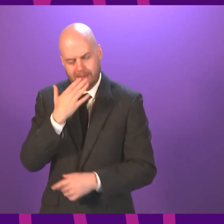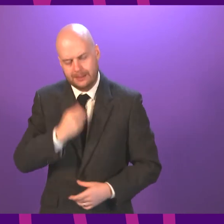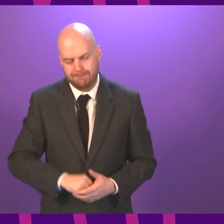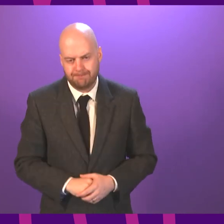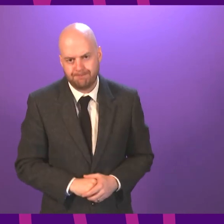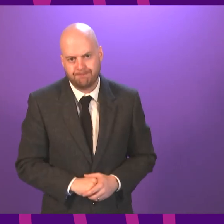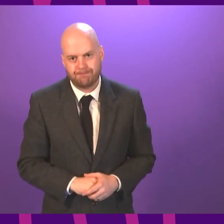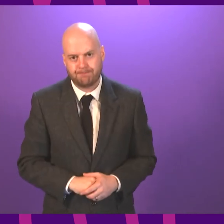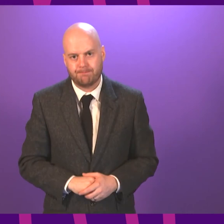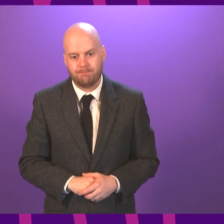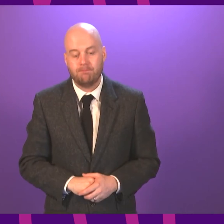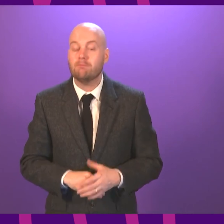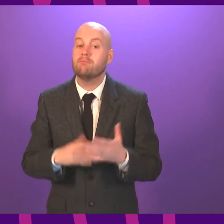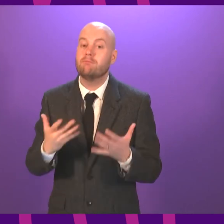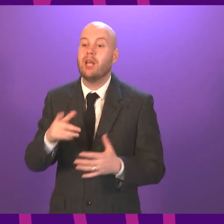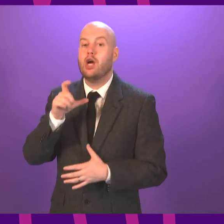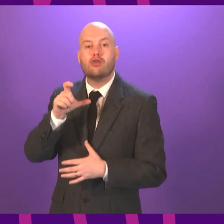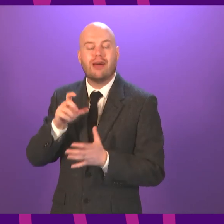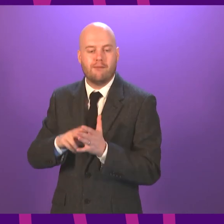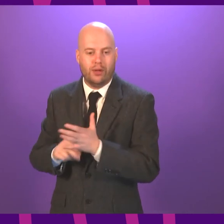Hoyt, be followed by Pam Duncan-Glancy.